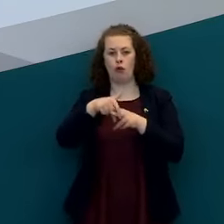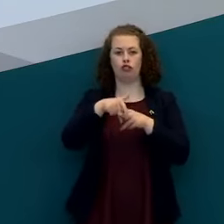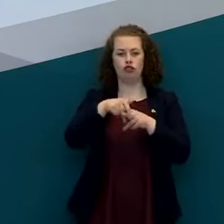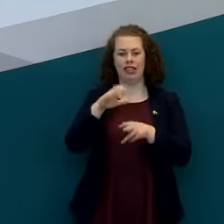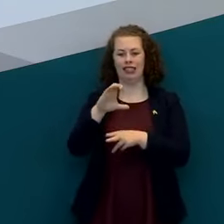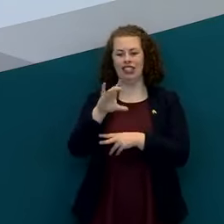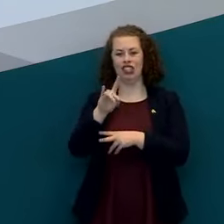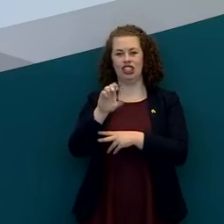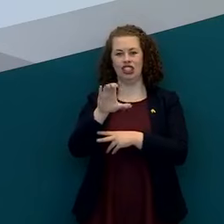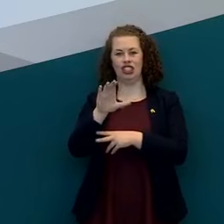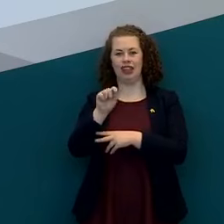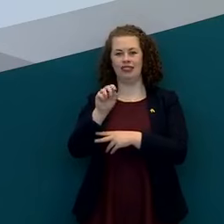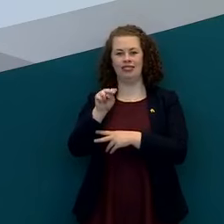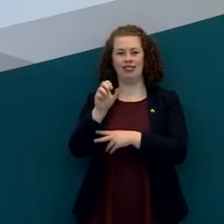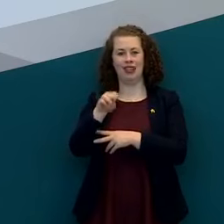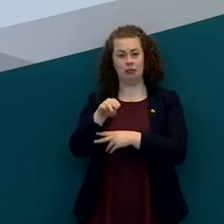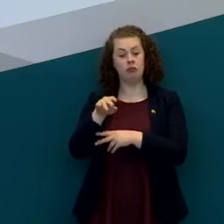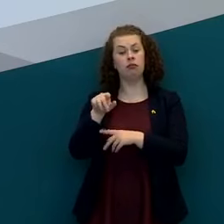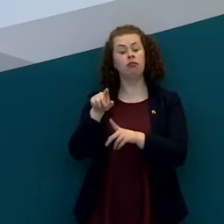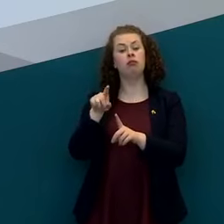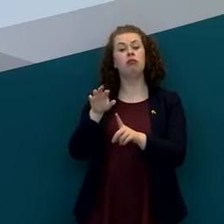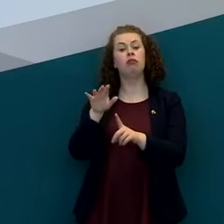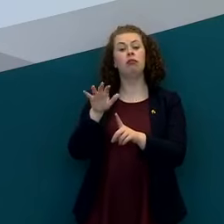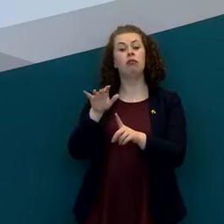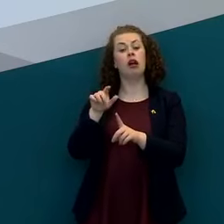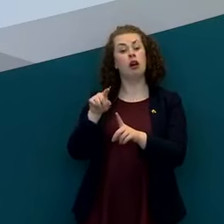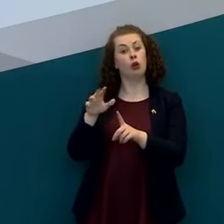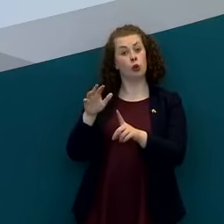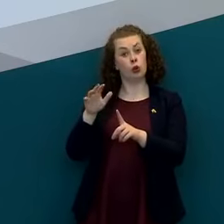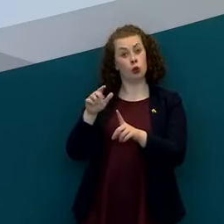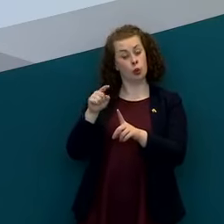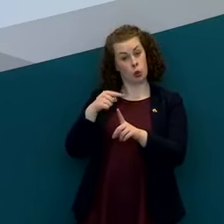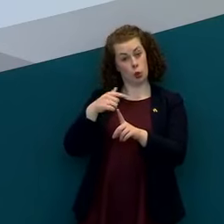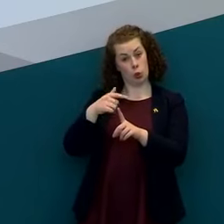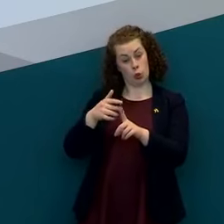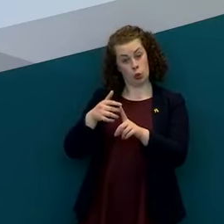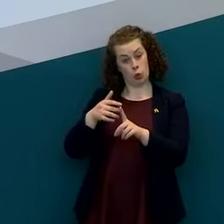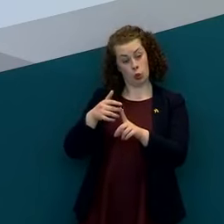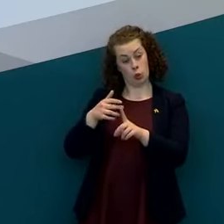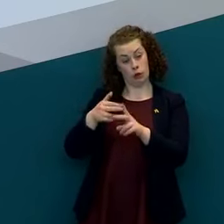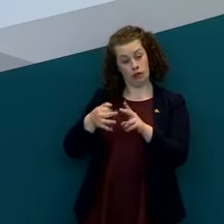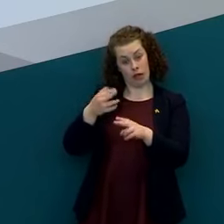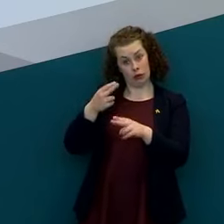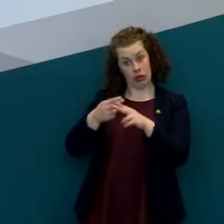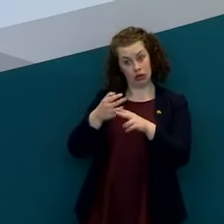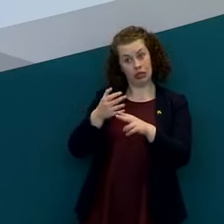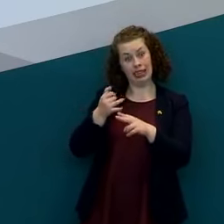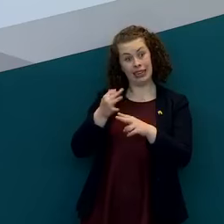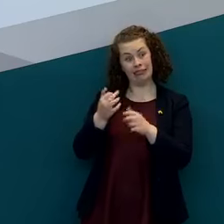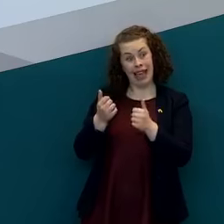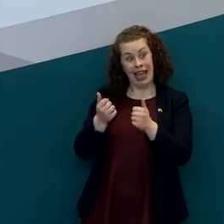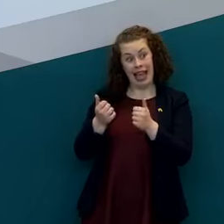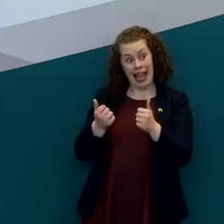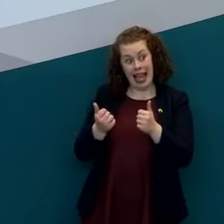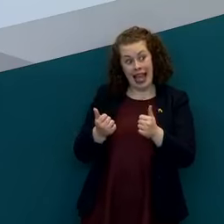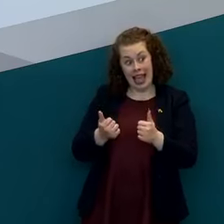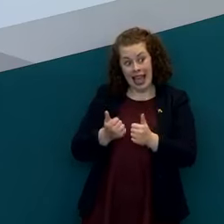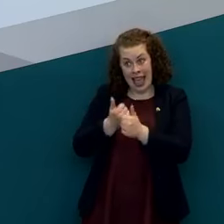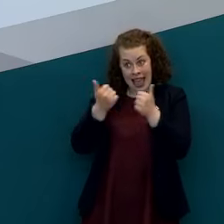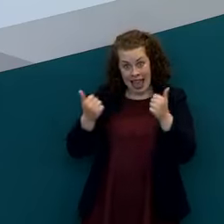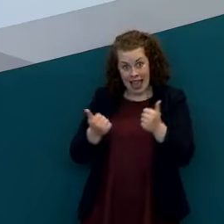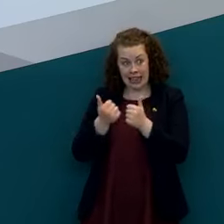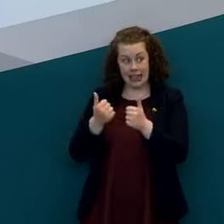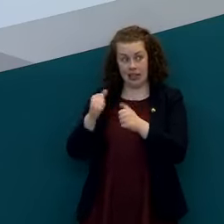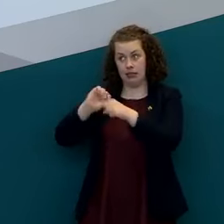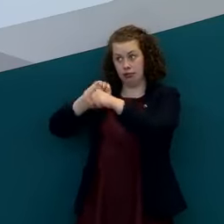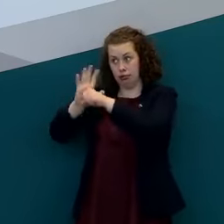been able to um i suppose kind of feel out and if there was a significant uptake in